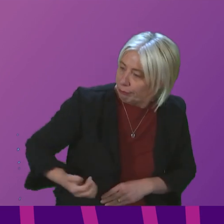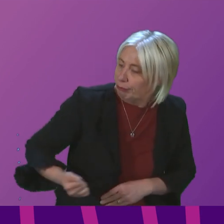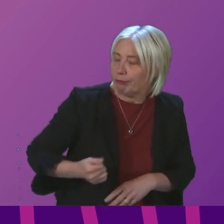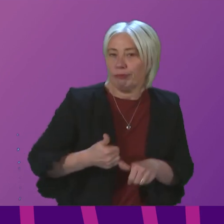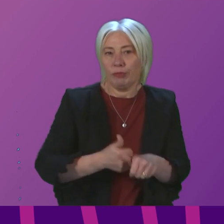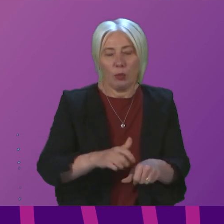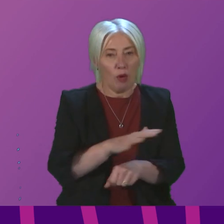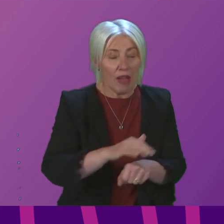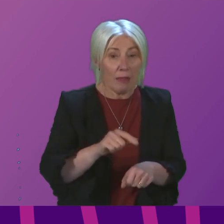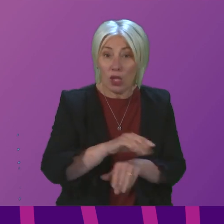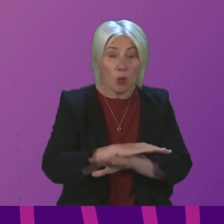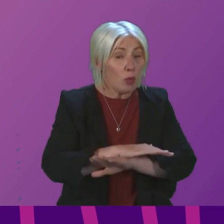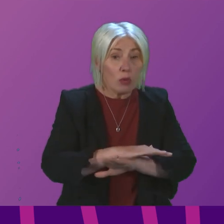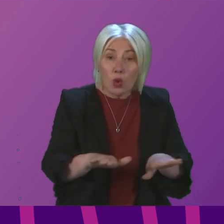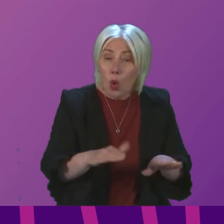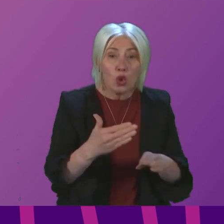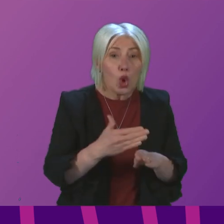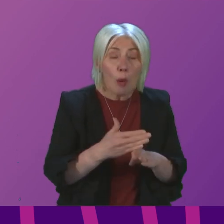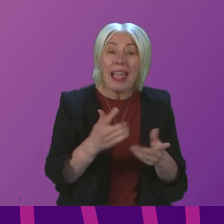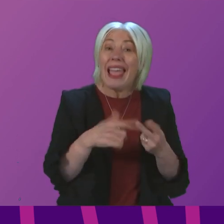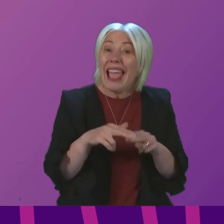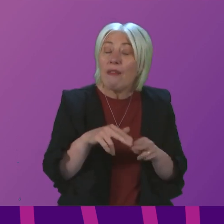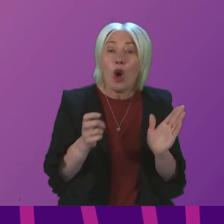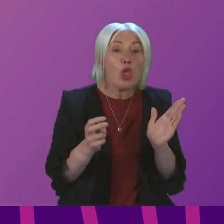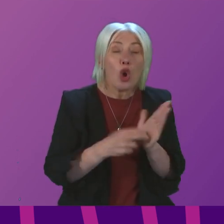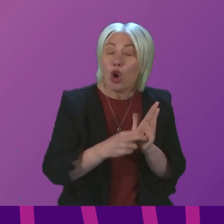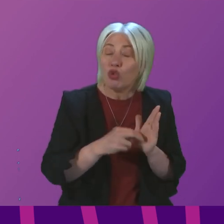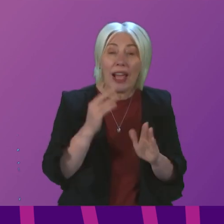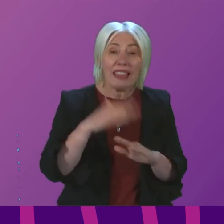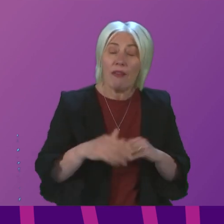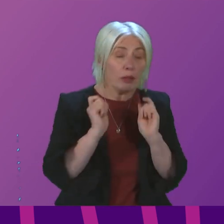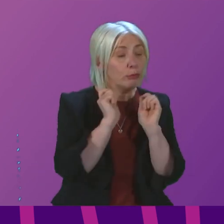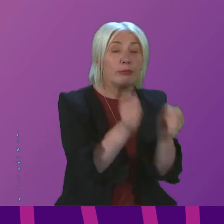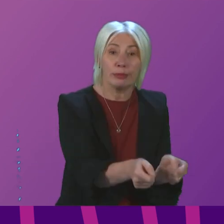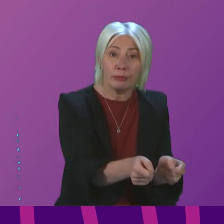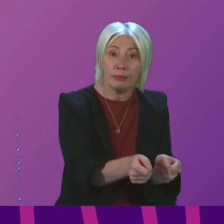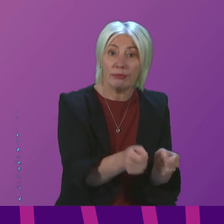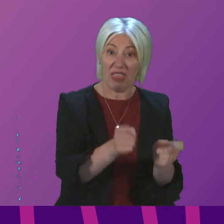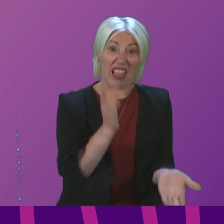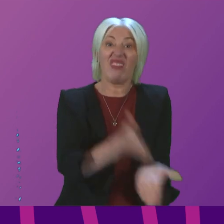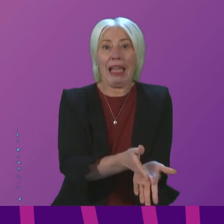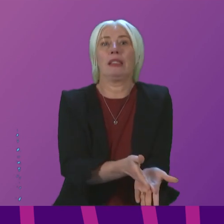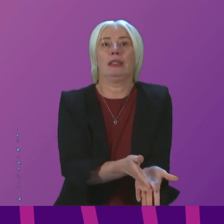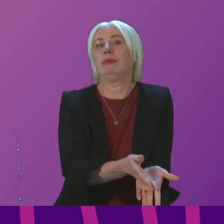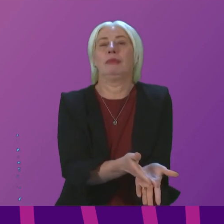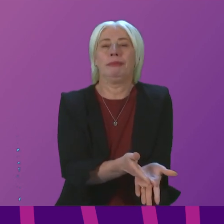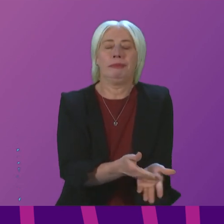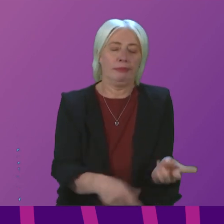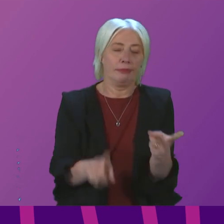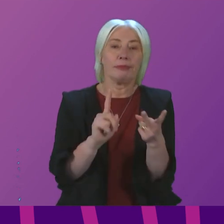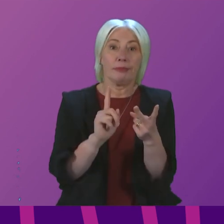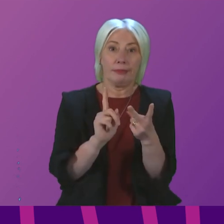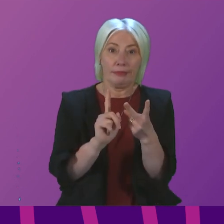would not be in employment today had the contract not been awarded. That is just a matter of fact. And secondly,